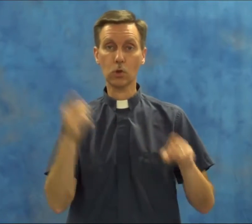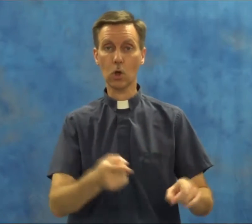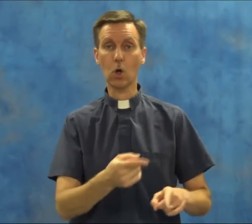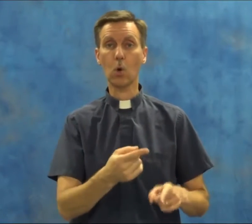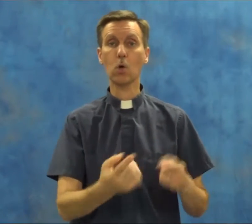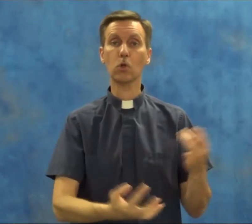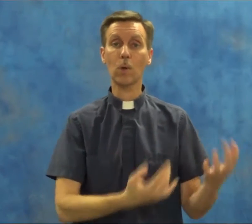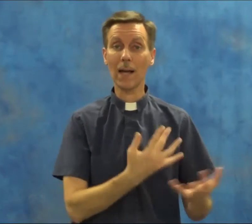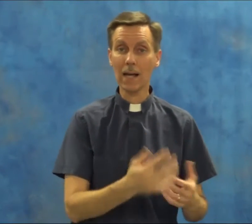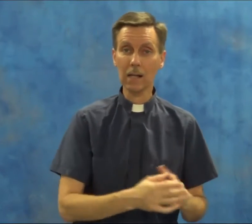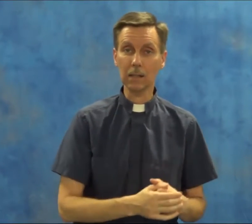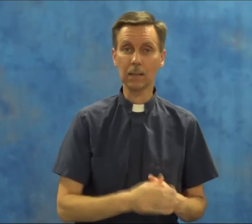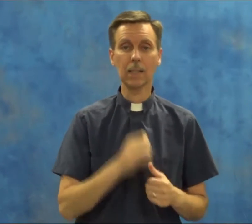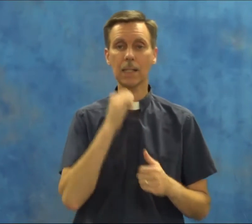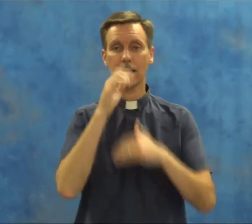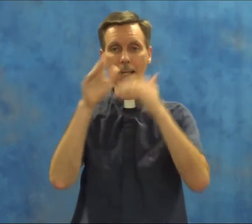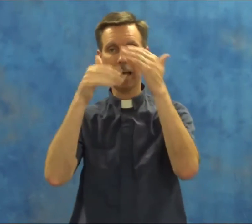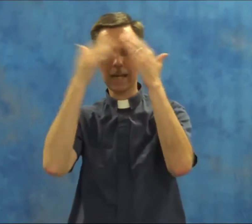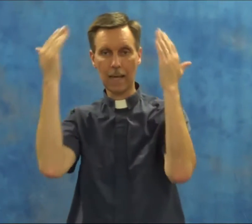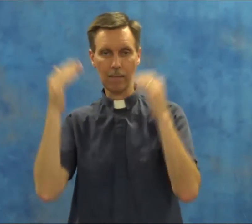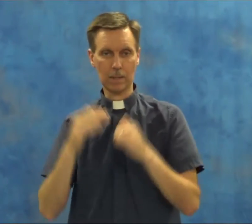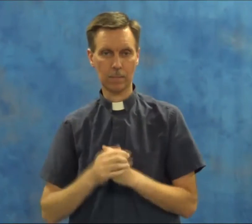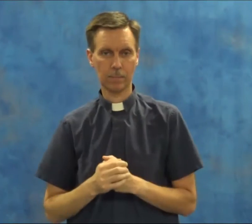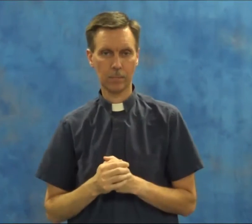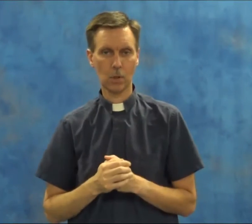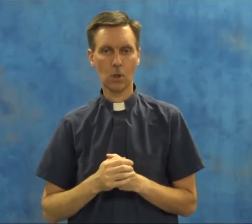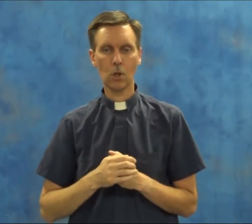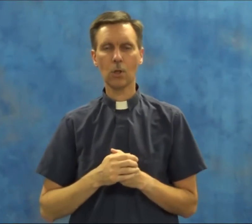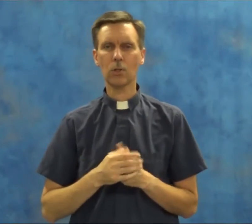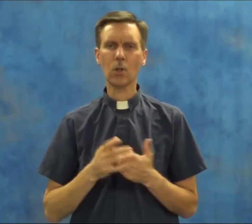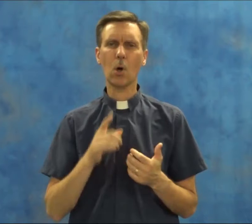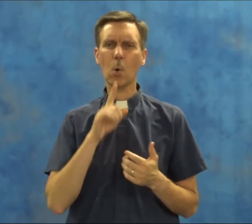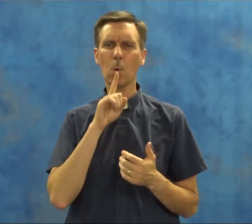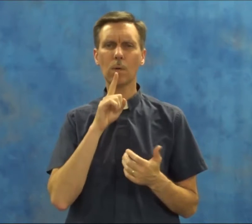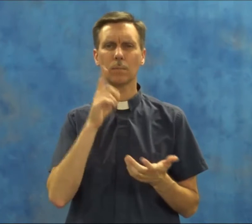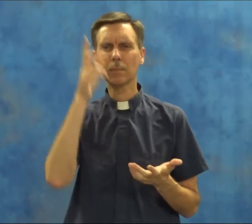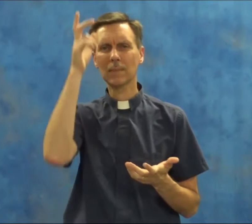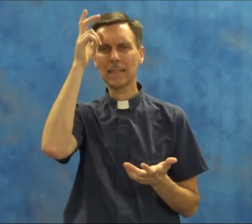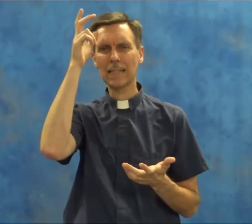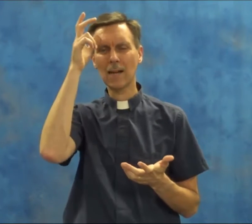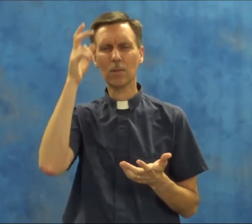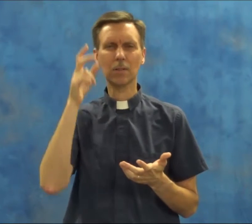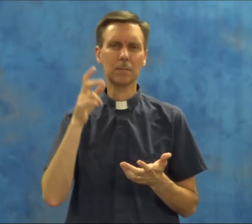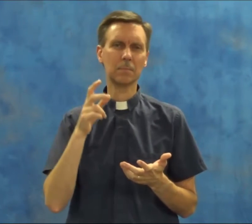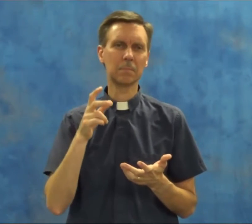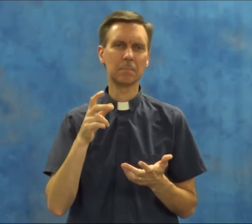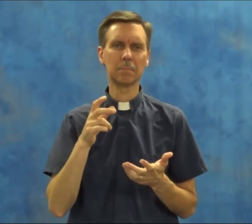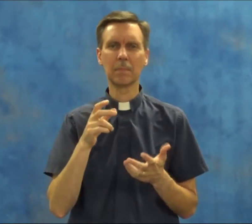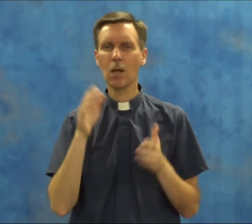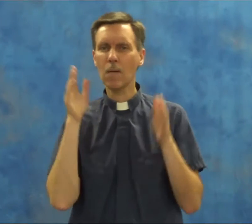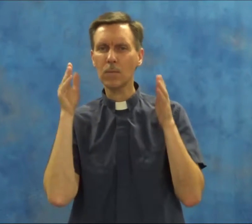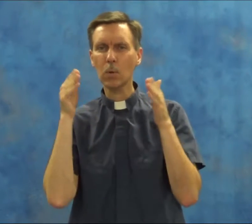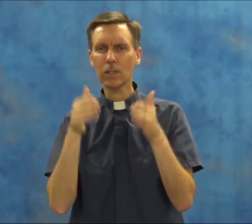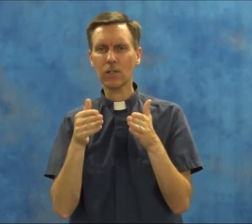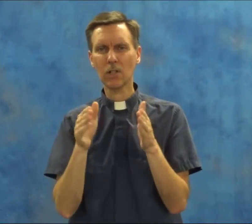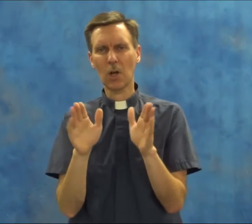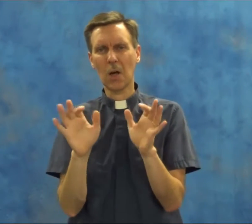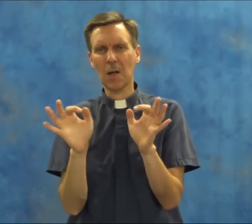go to hell, not heaven. So, the devil focuses on